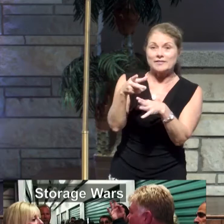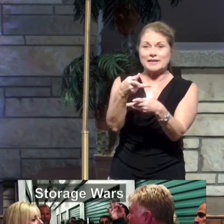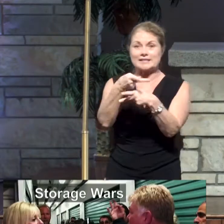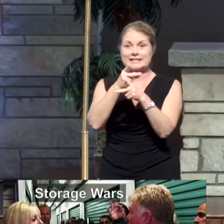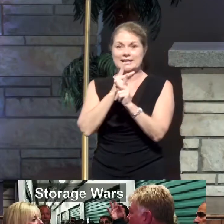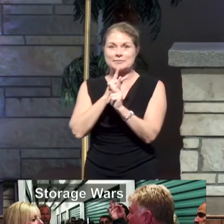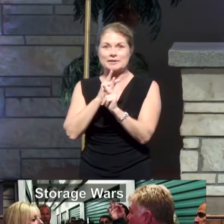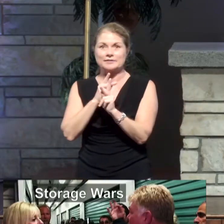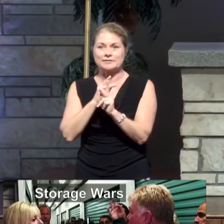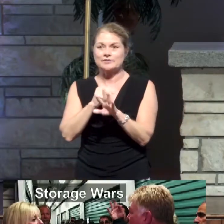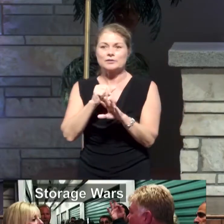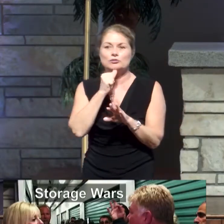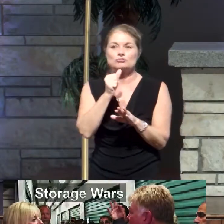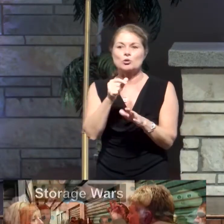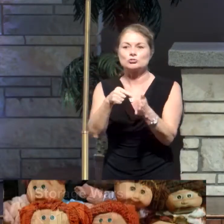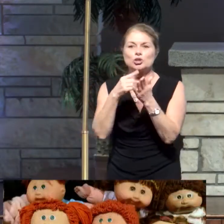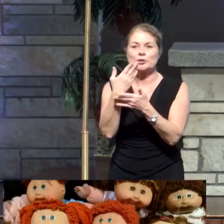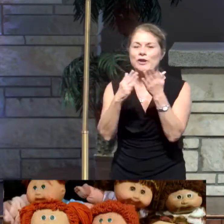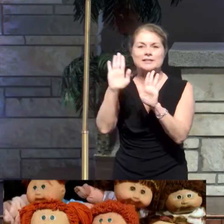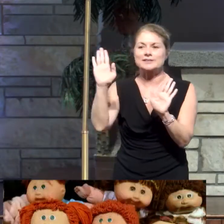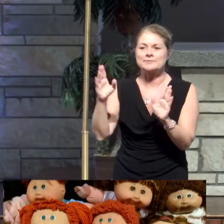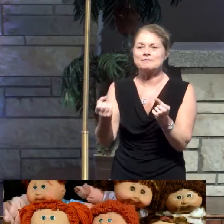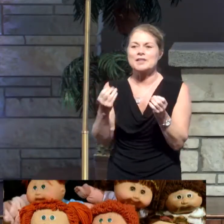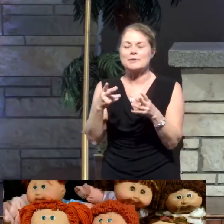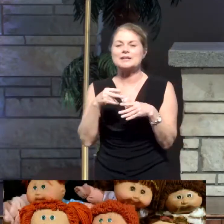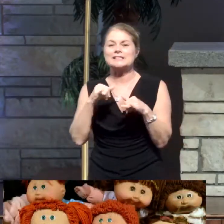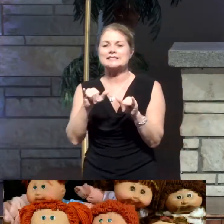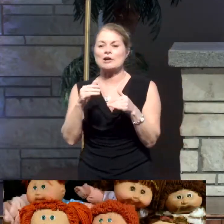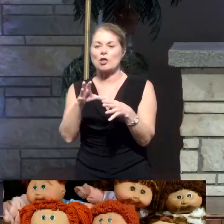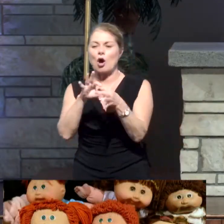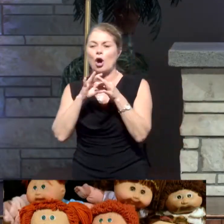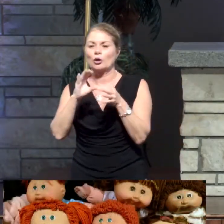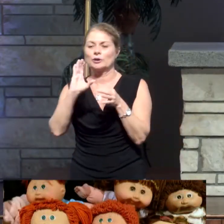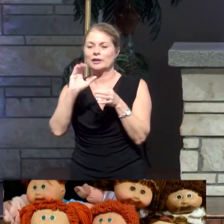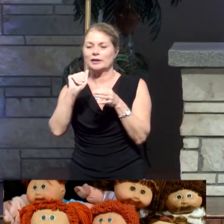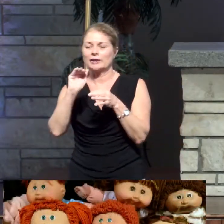of hands. Okay, no hands on this. How many of you still own Cabbage Patch dolls?